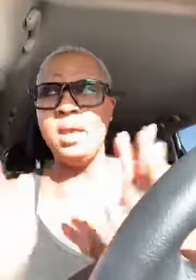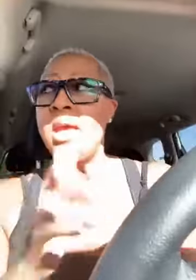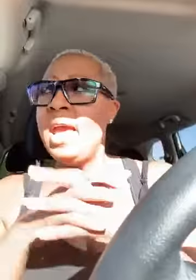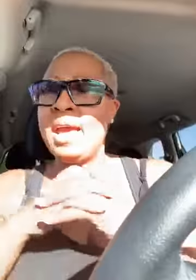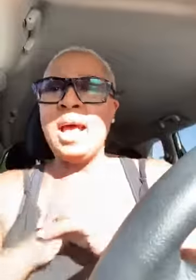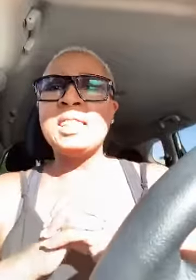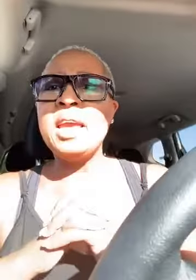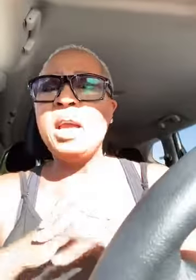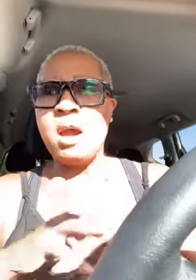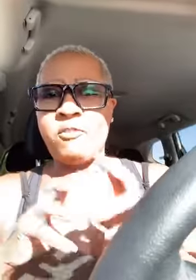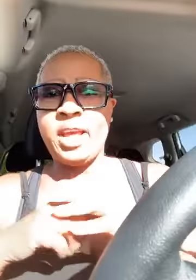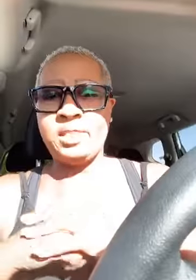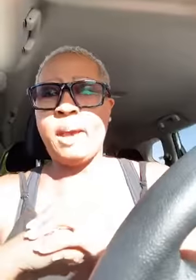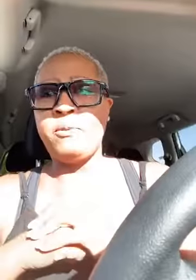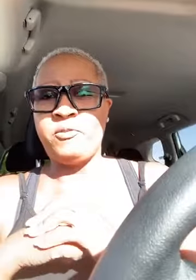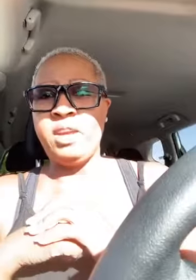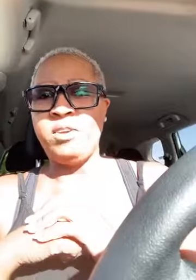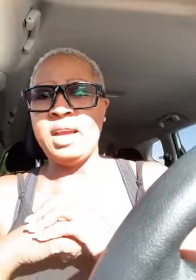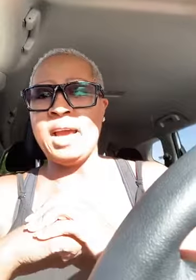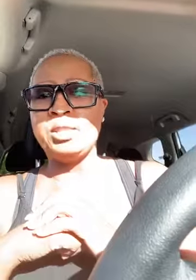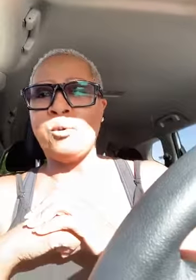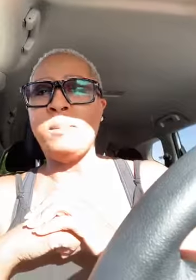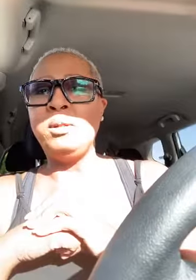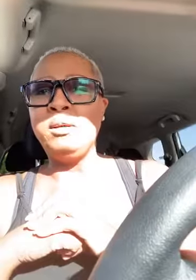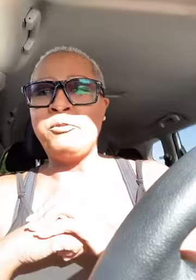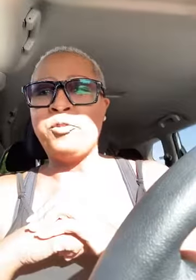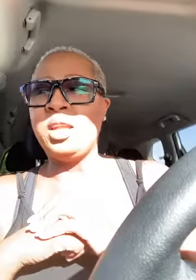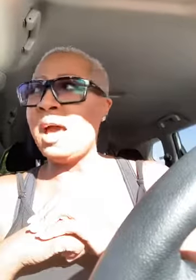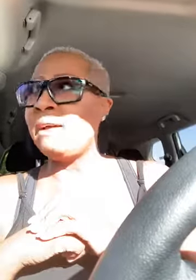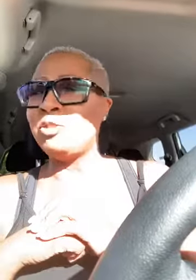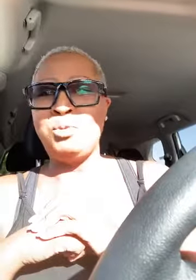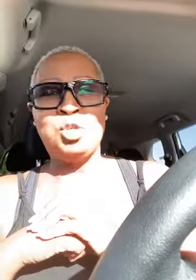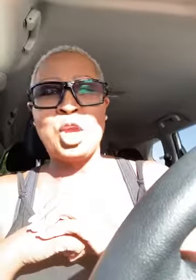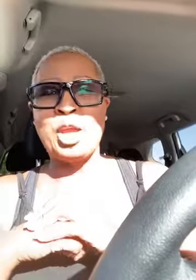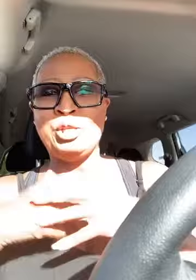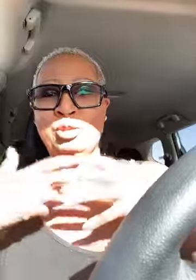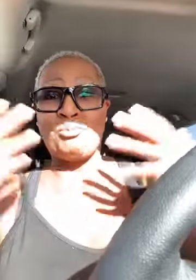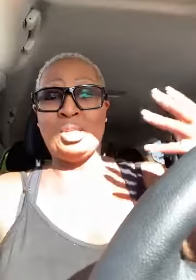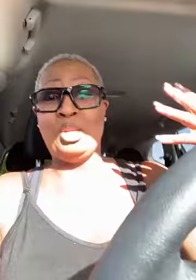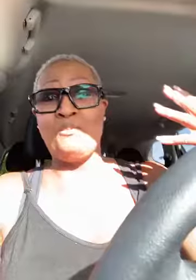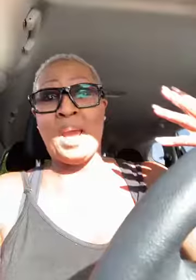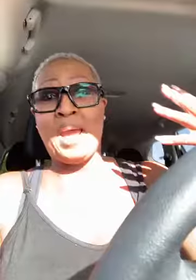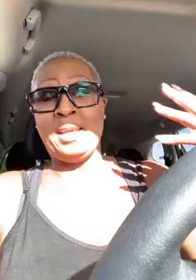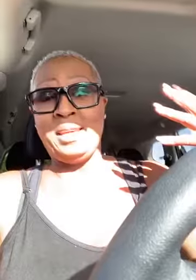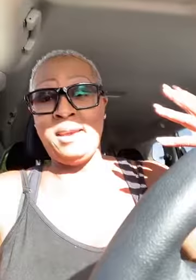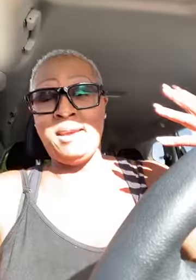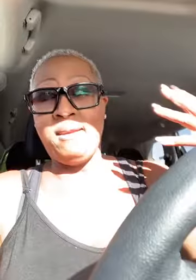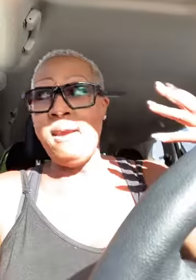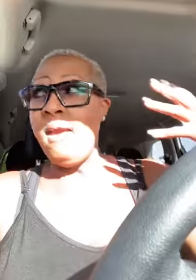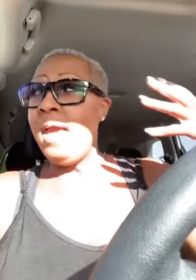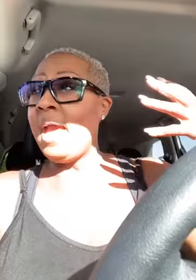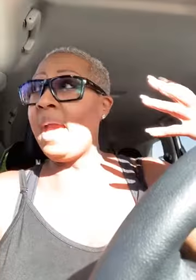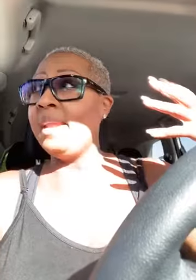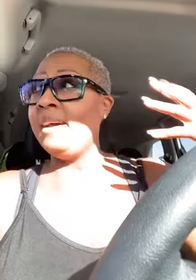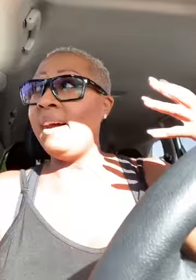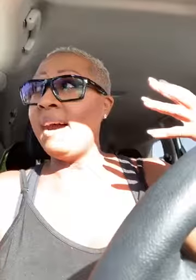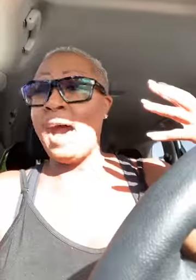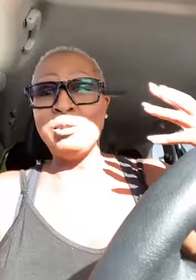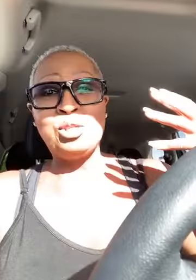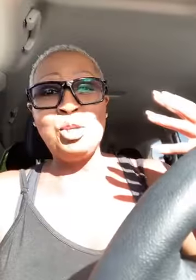and i thank god for that type of favor guys so i'm looking for lives to be changed especially mine again and uh i'll see